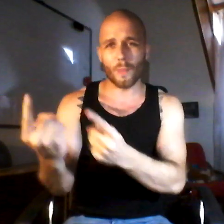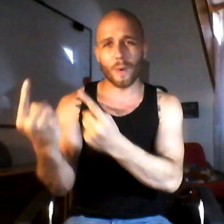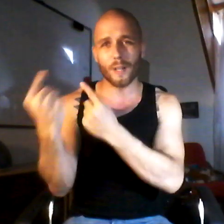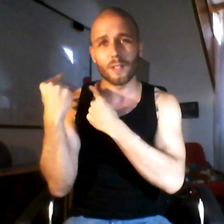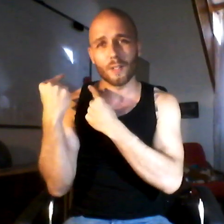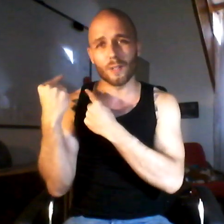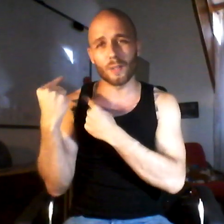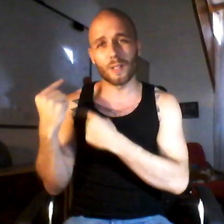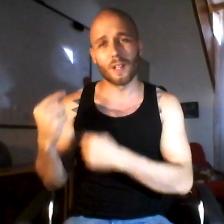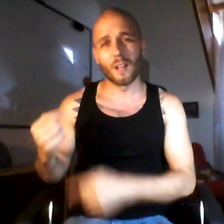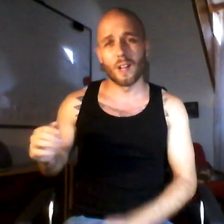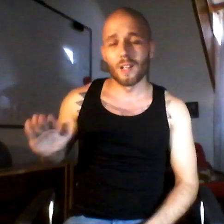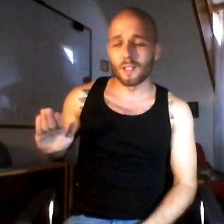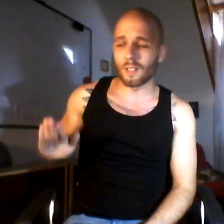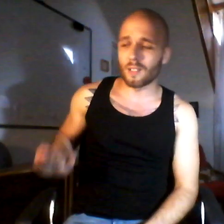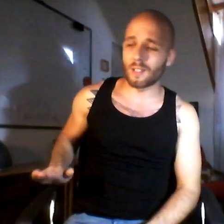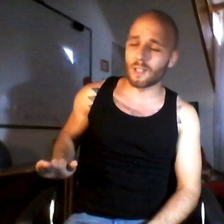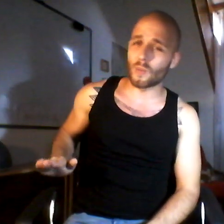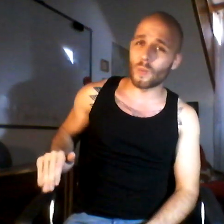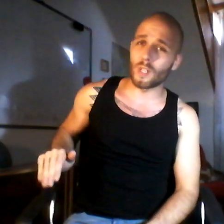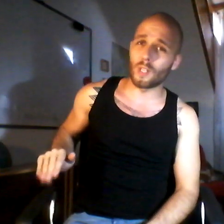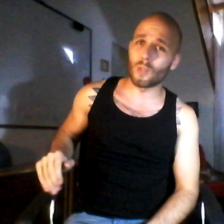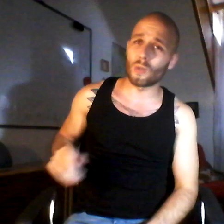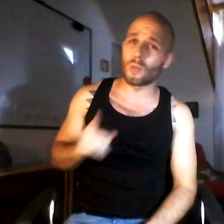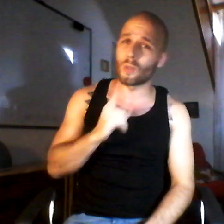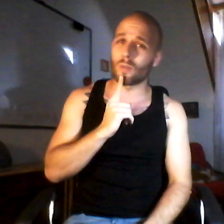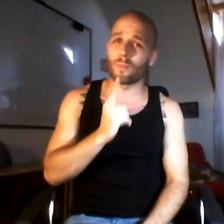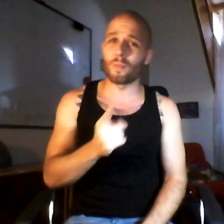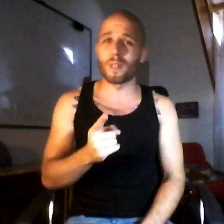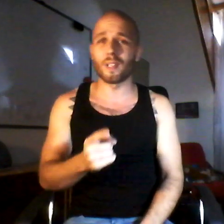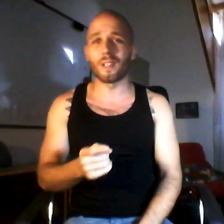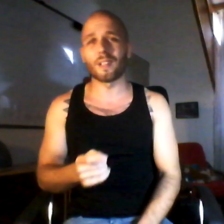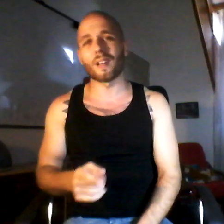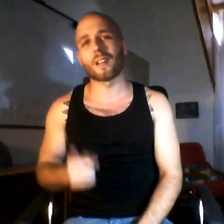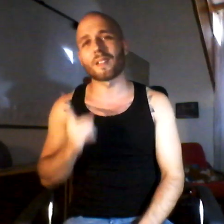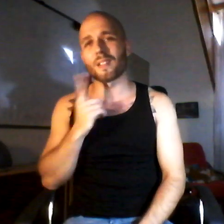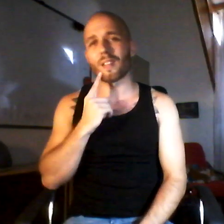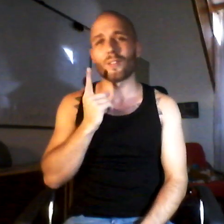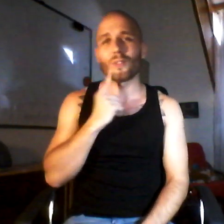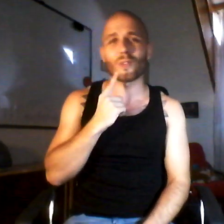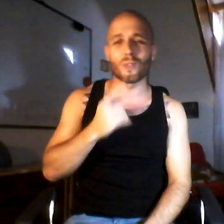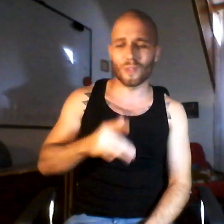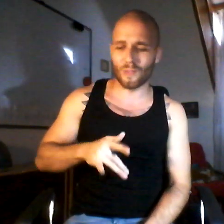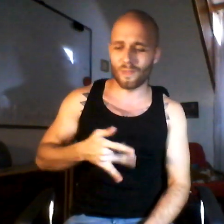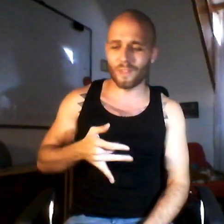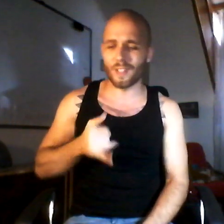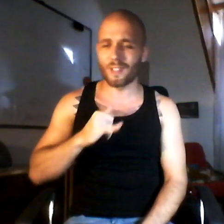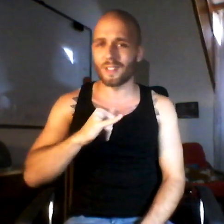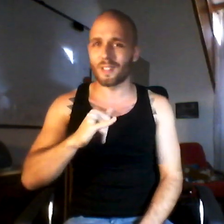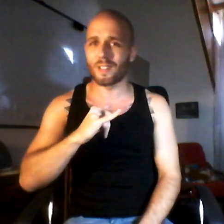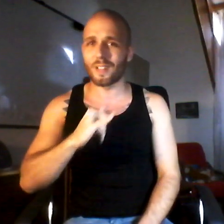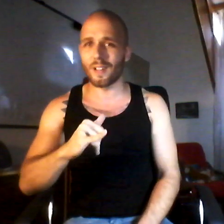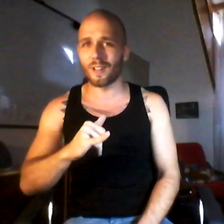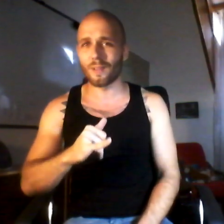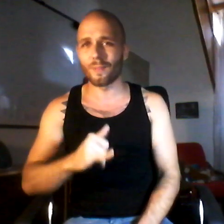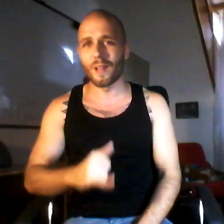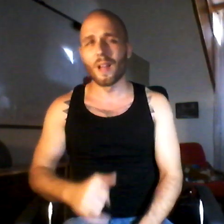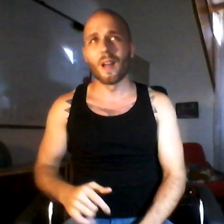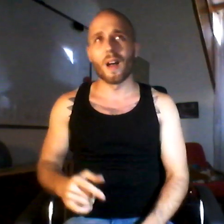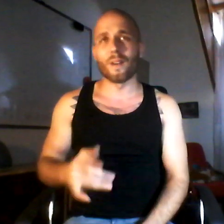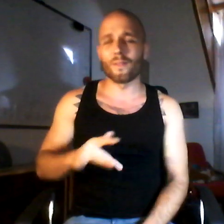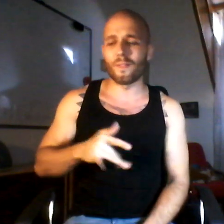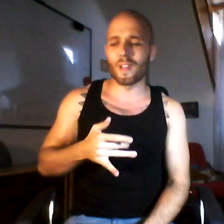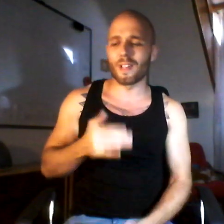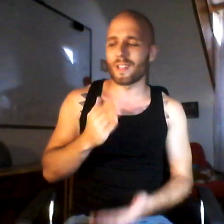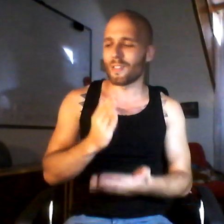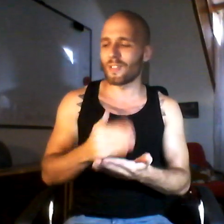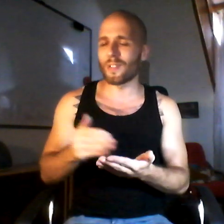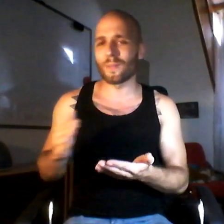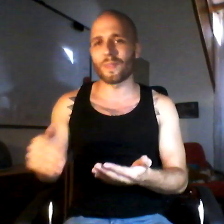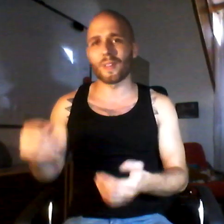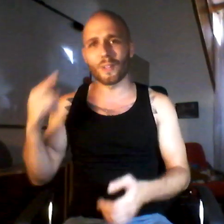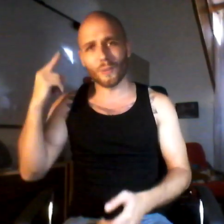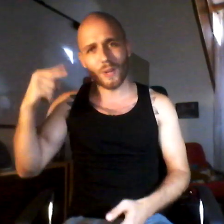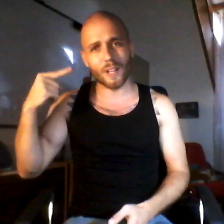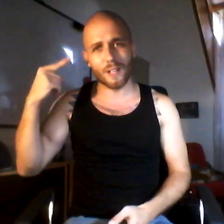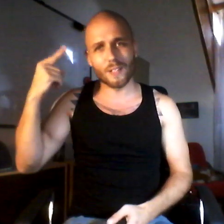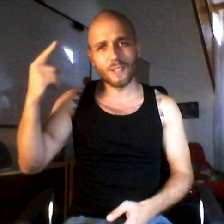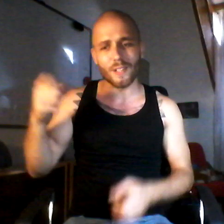back to the kids we used to be I said, did you feel the same? I'm feeling something crazy